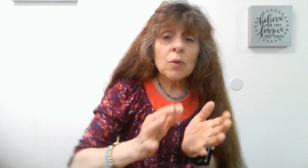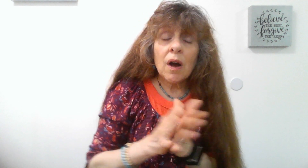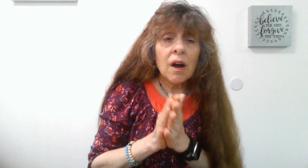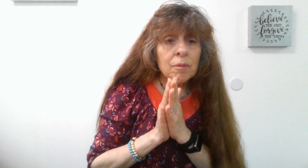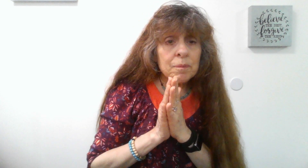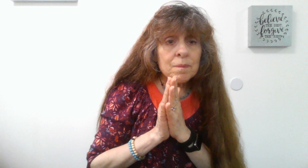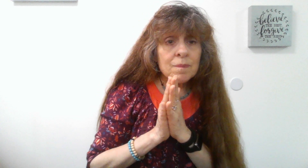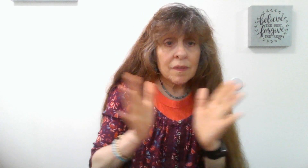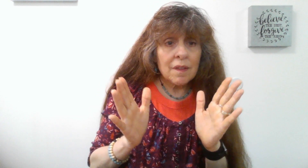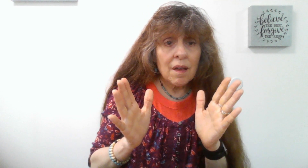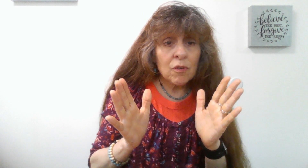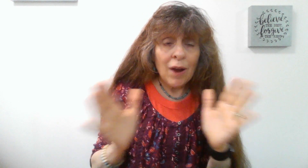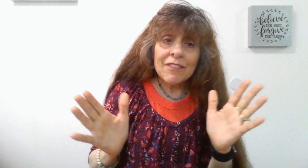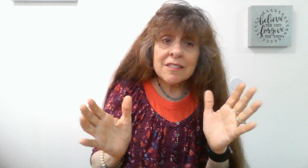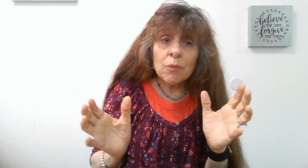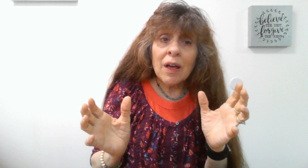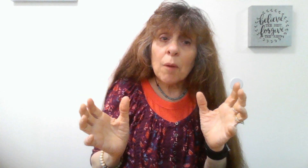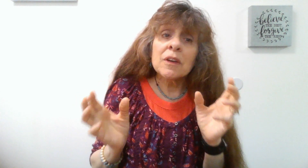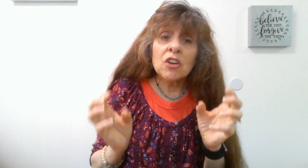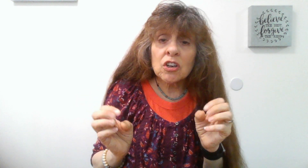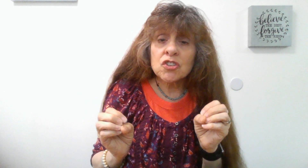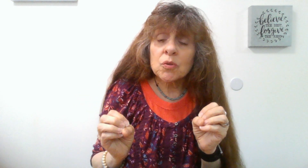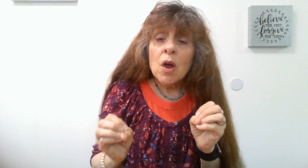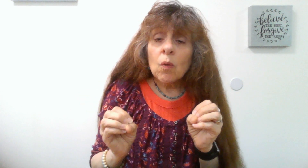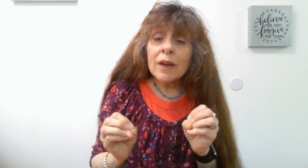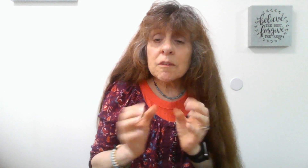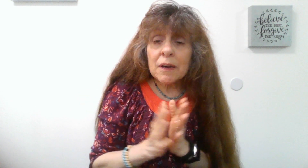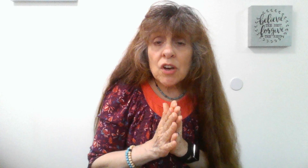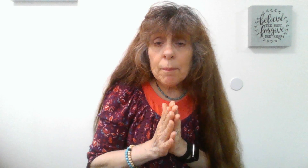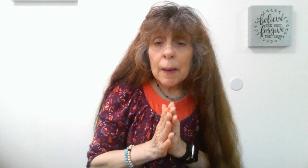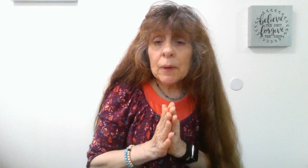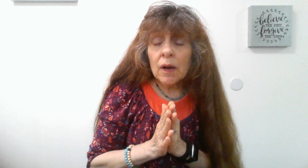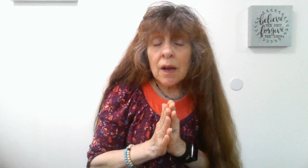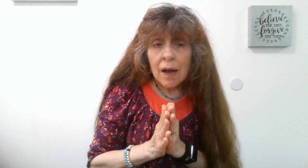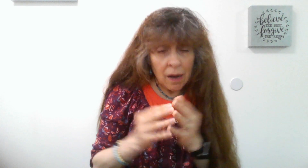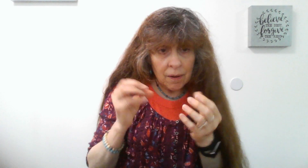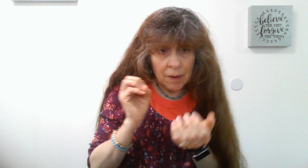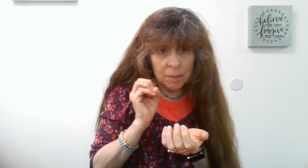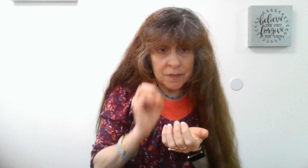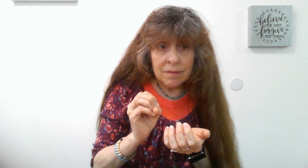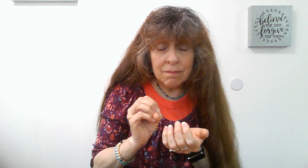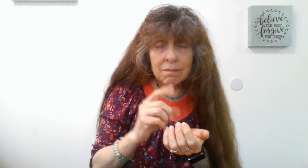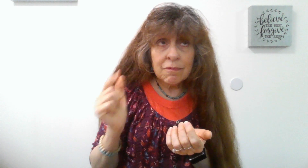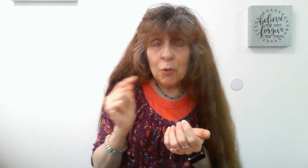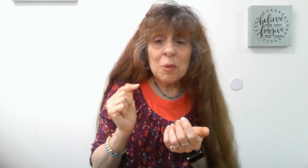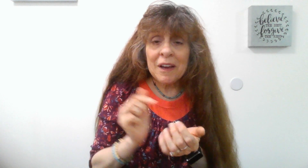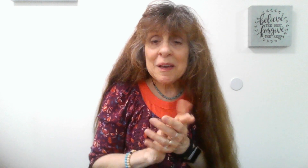graphics that will help and encourage you. One is by John Piper, a quote by him,